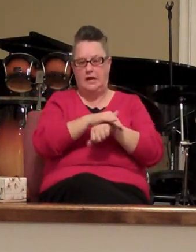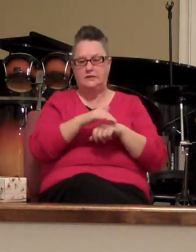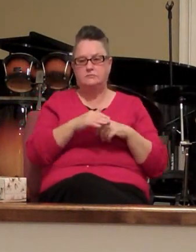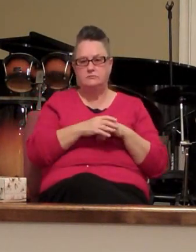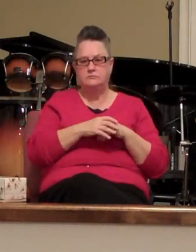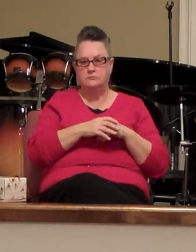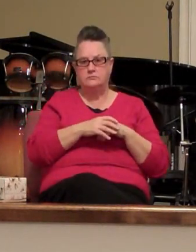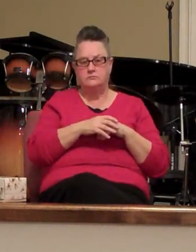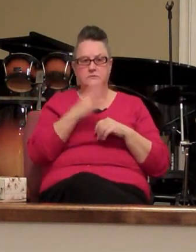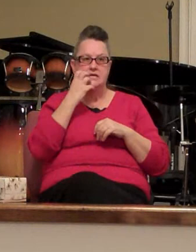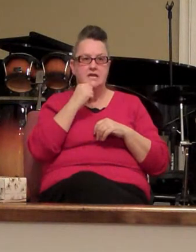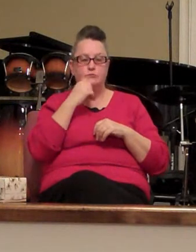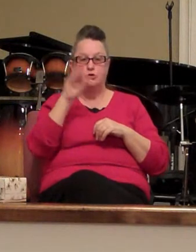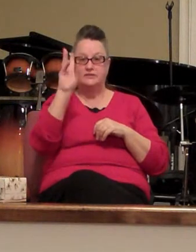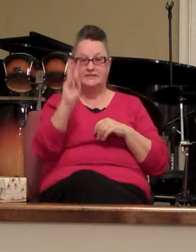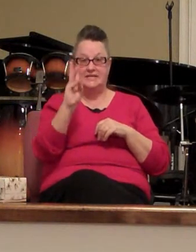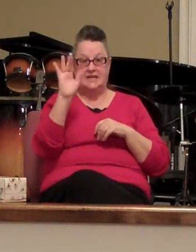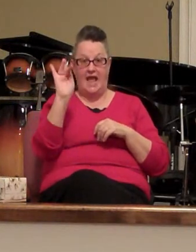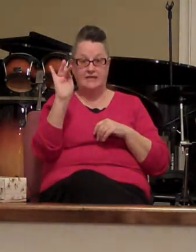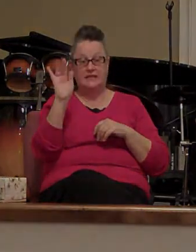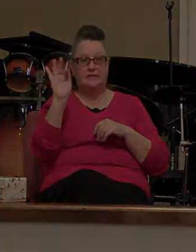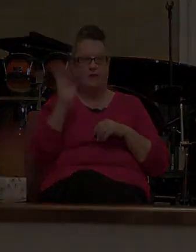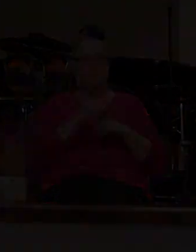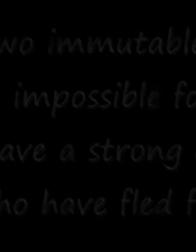Hebrews 6 18 and 19 that by two of you will